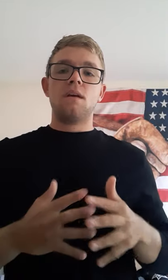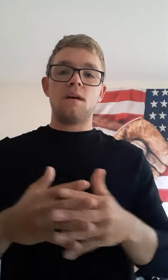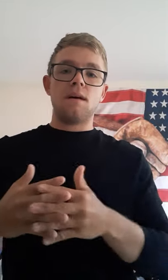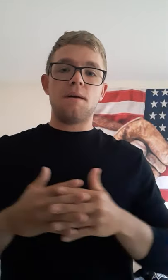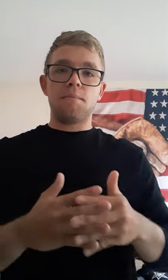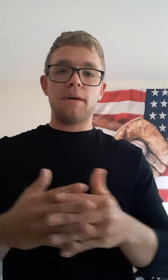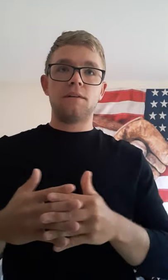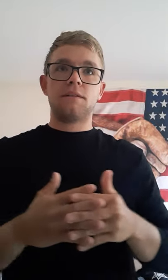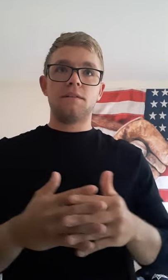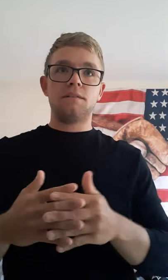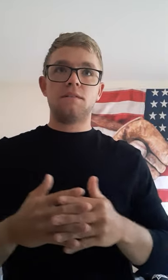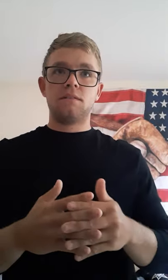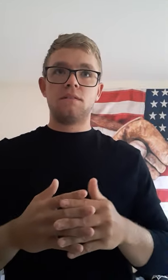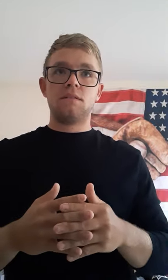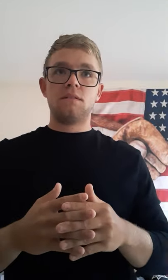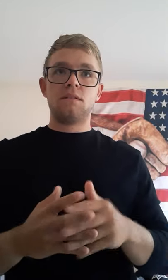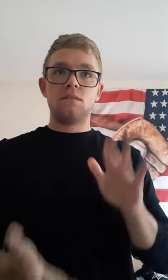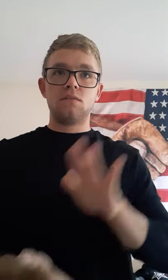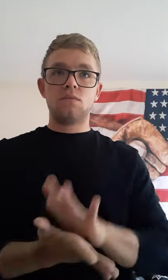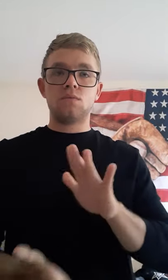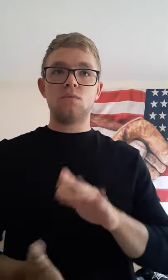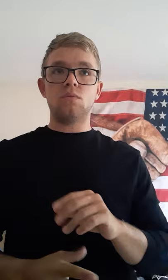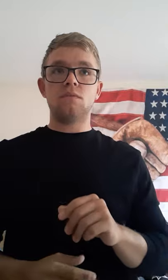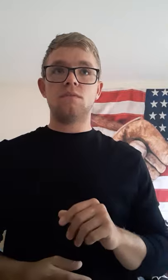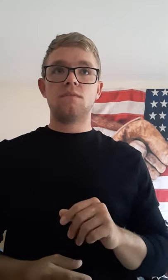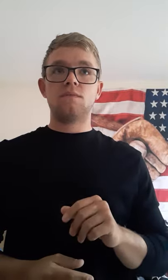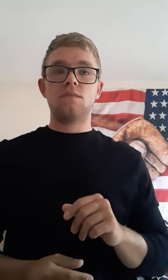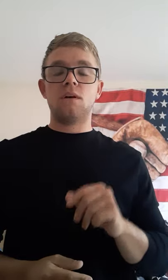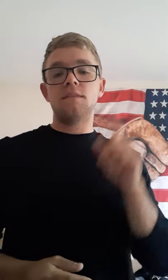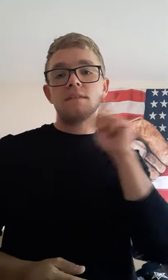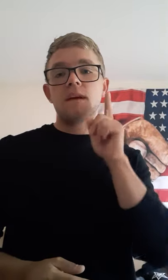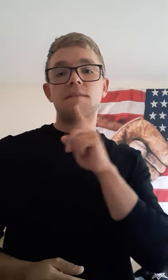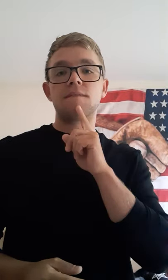American School of the Deaf. Deaf.